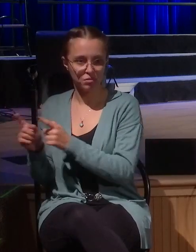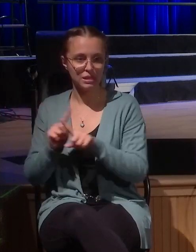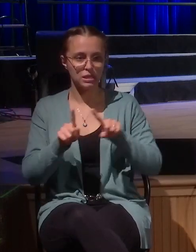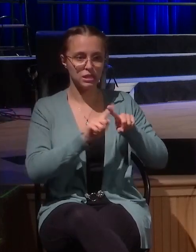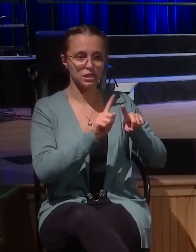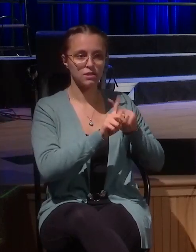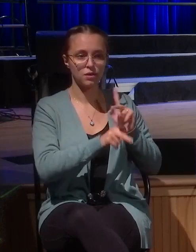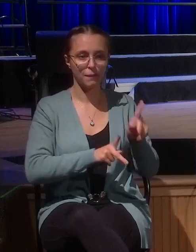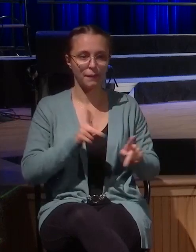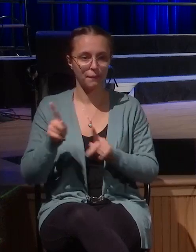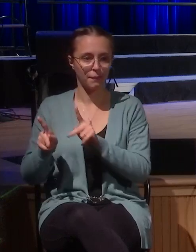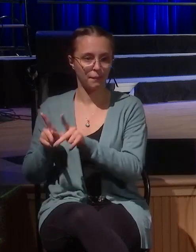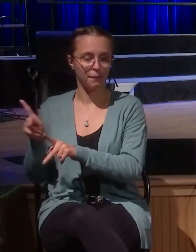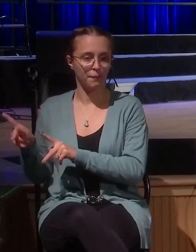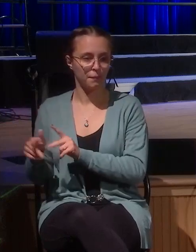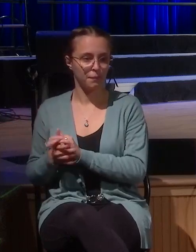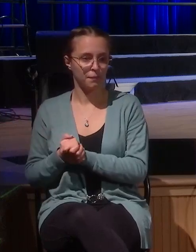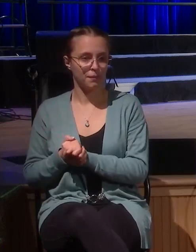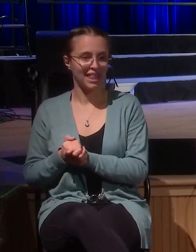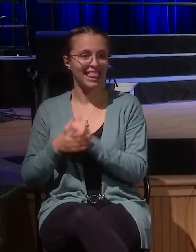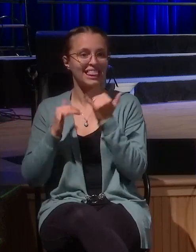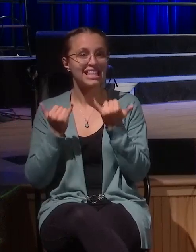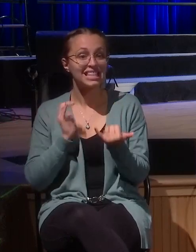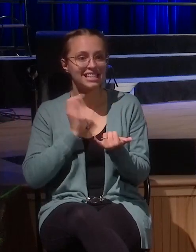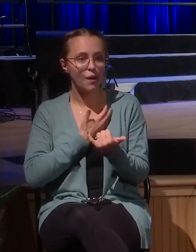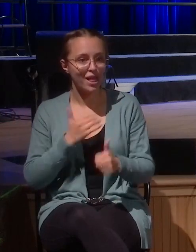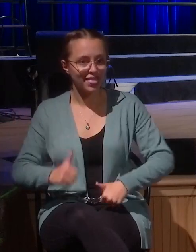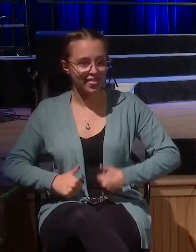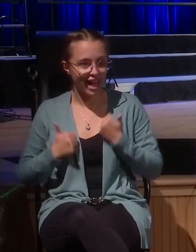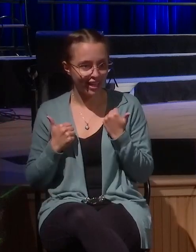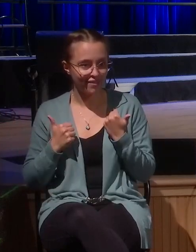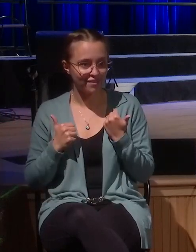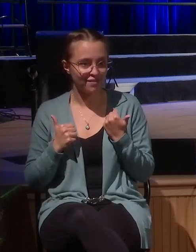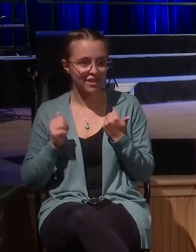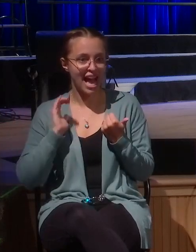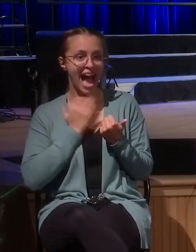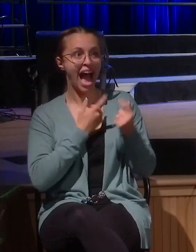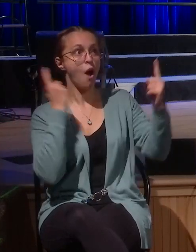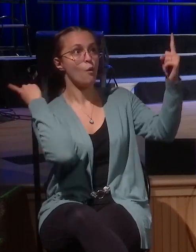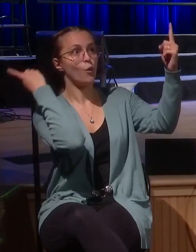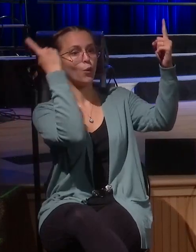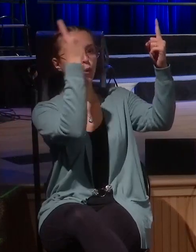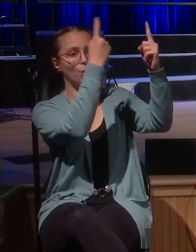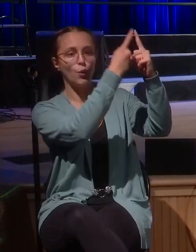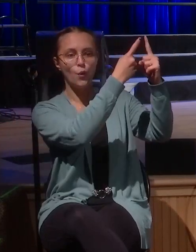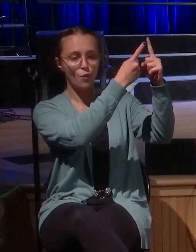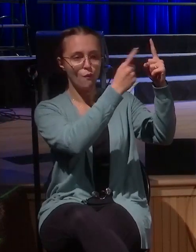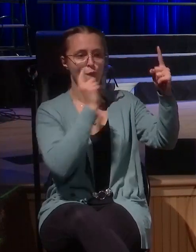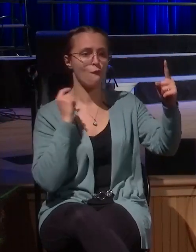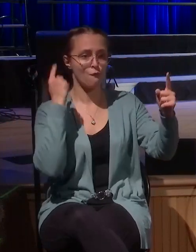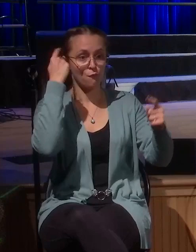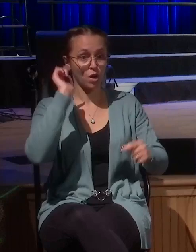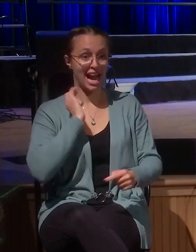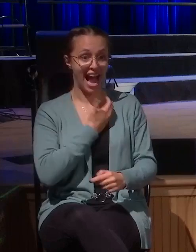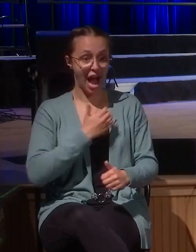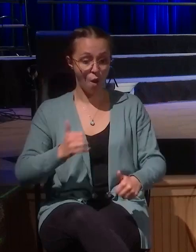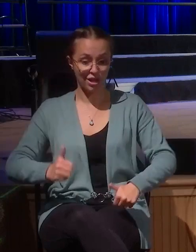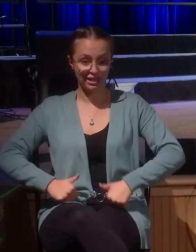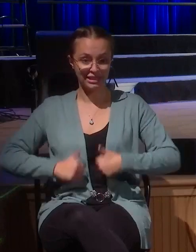got a goal for this day and for this week and for this month and for this season of life and for our lives. We've got something we're looking towards ahead all the time.